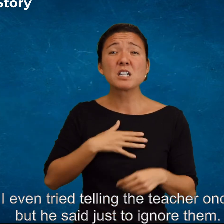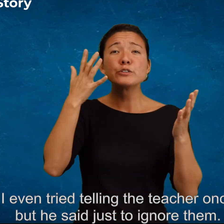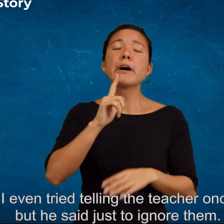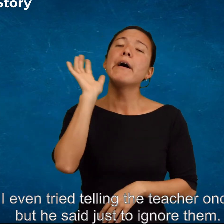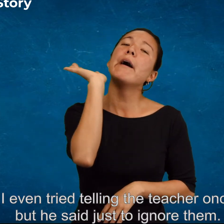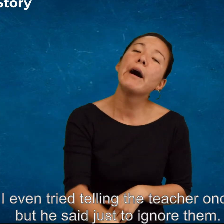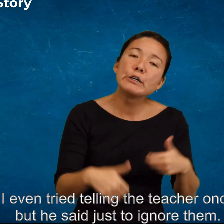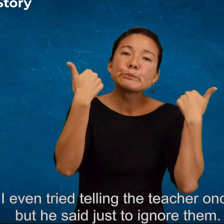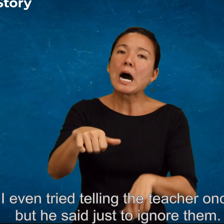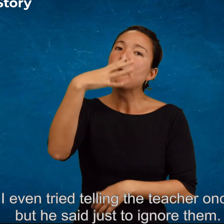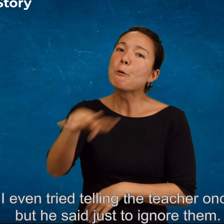said just to ignore them.